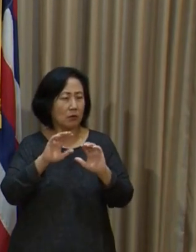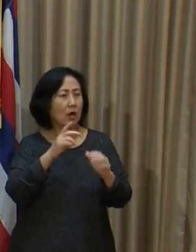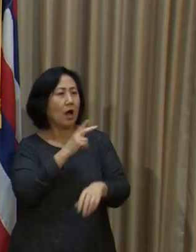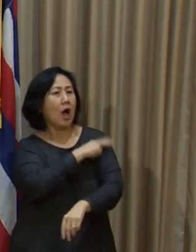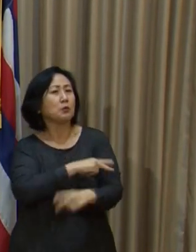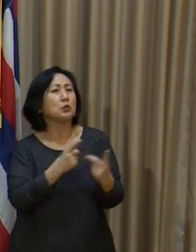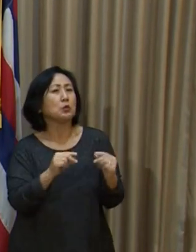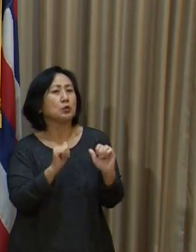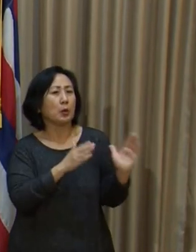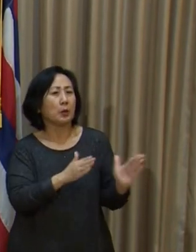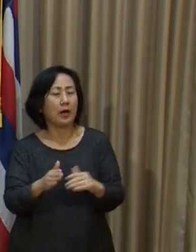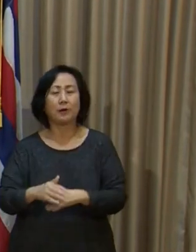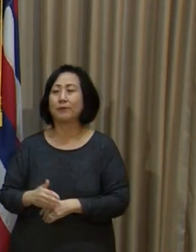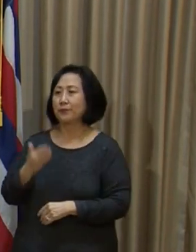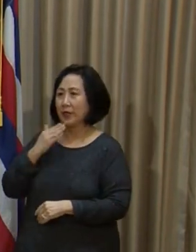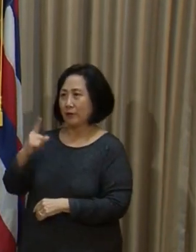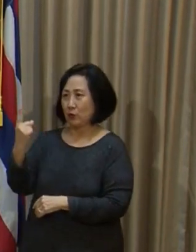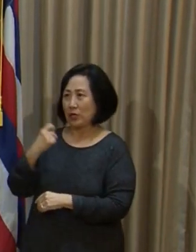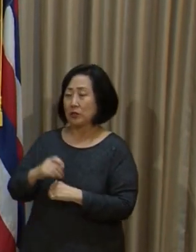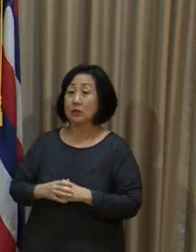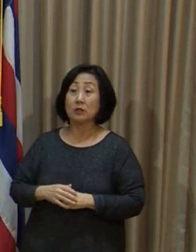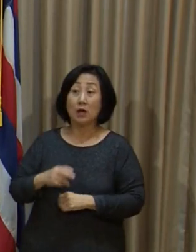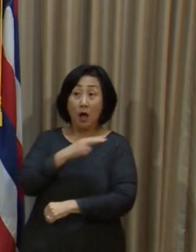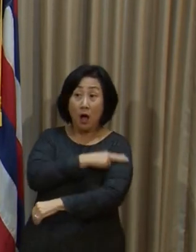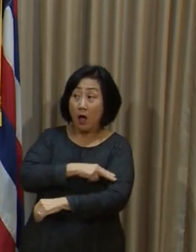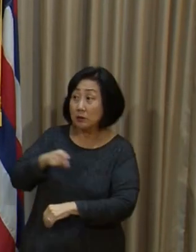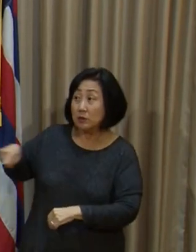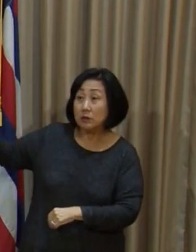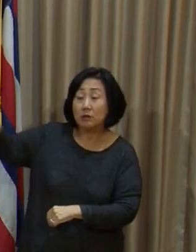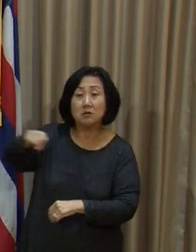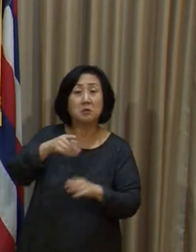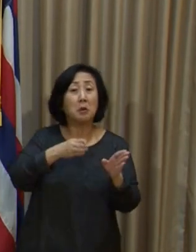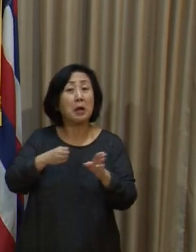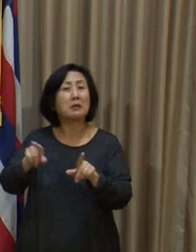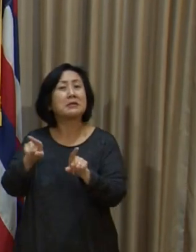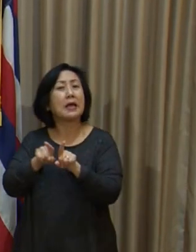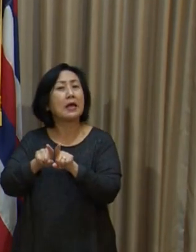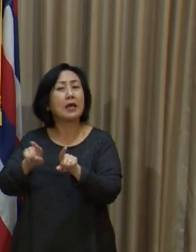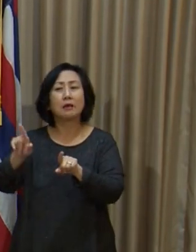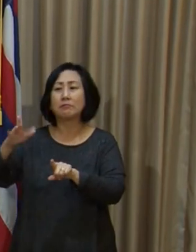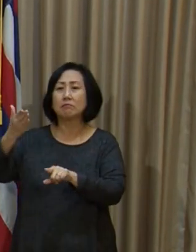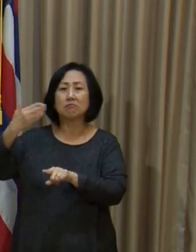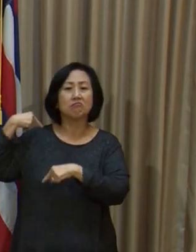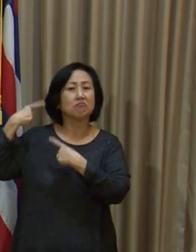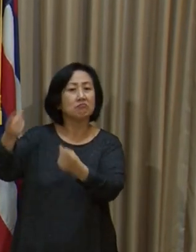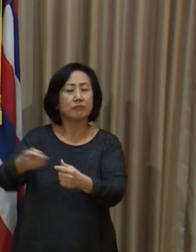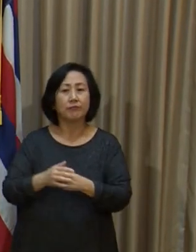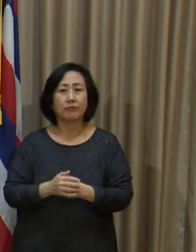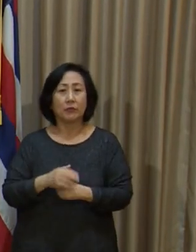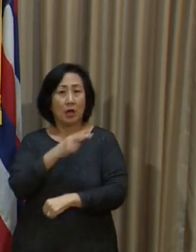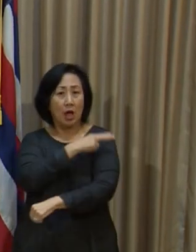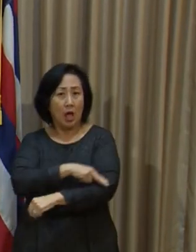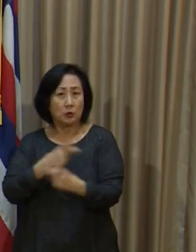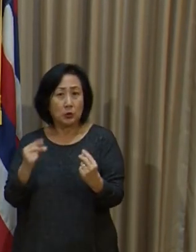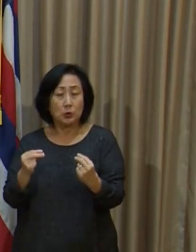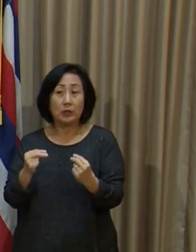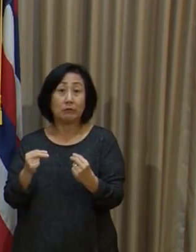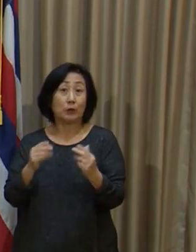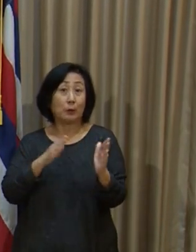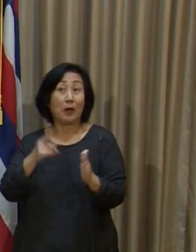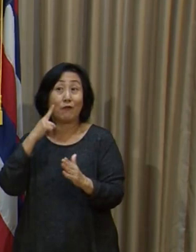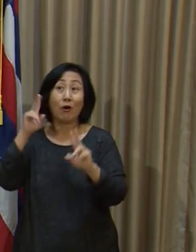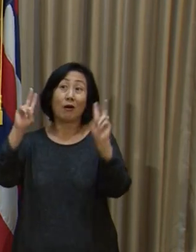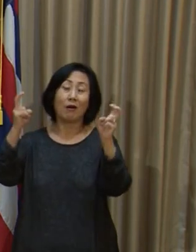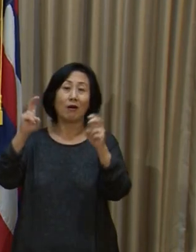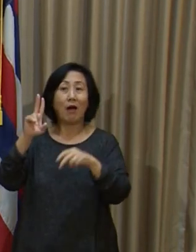Thank you for that question. Hospitals are preparing the way they have been preparing before, which is for the unknown. They've